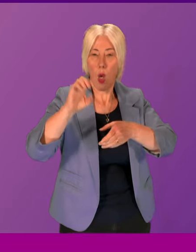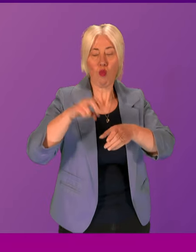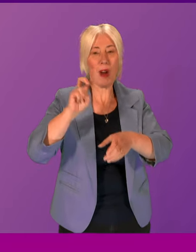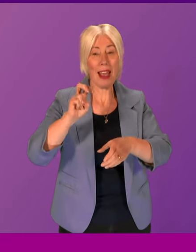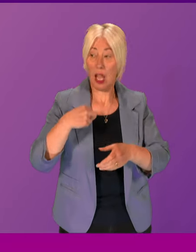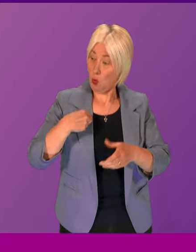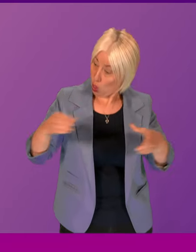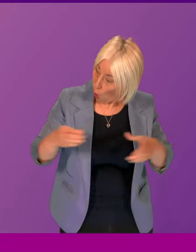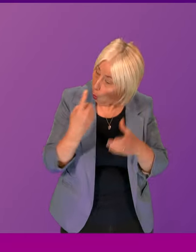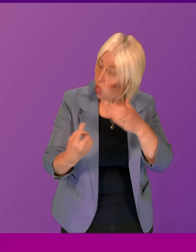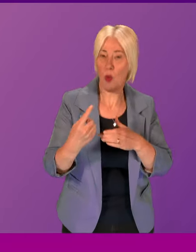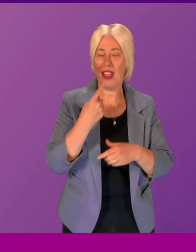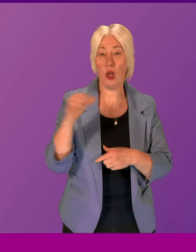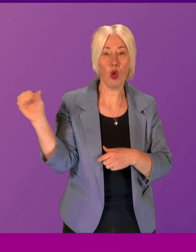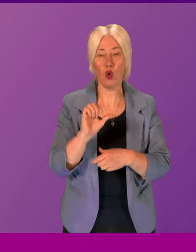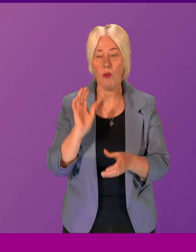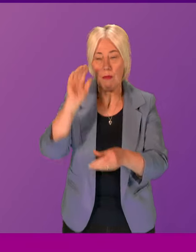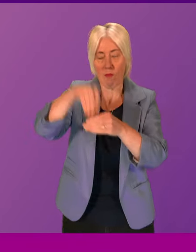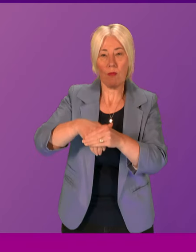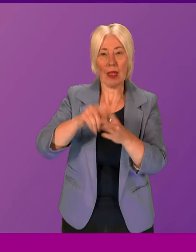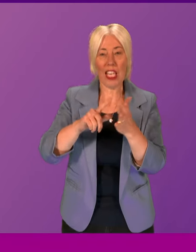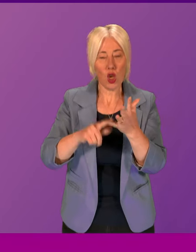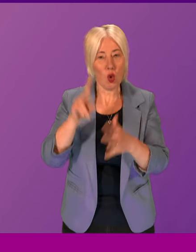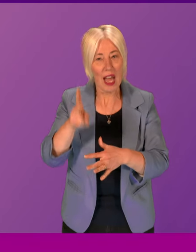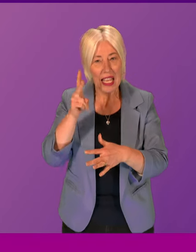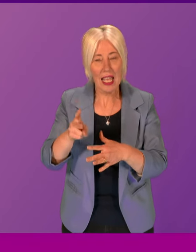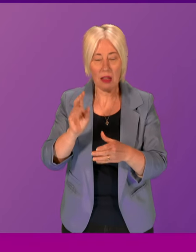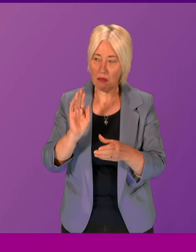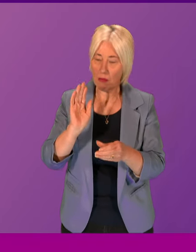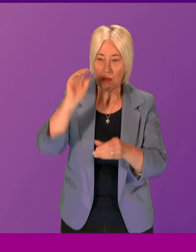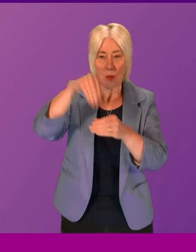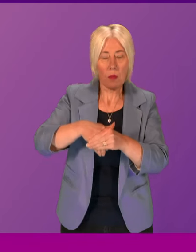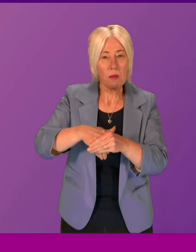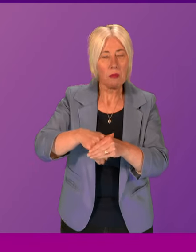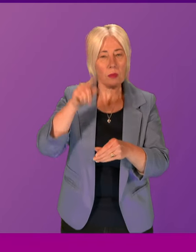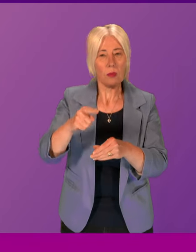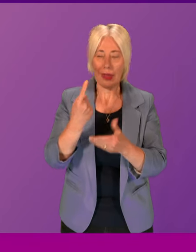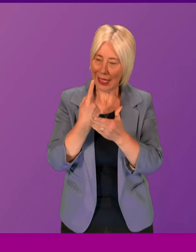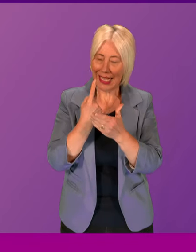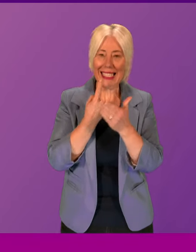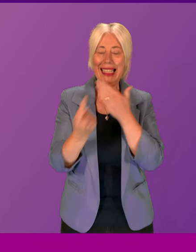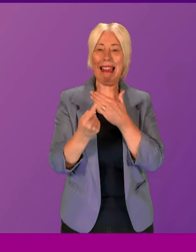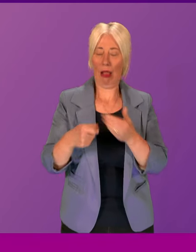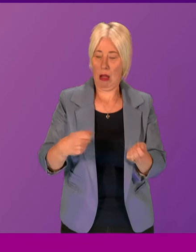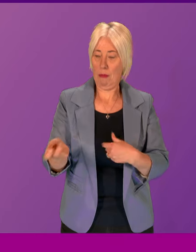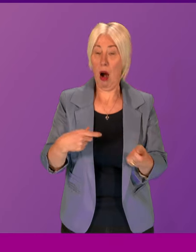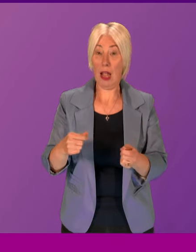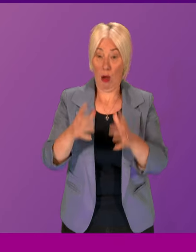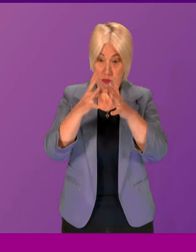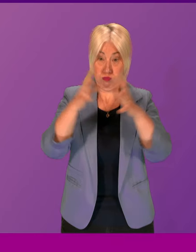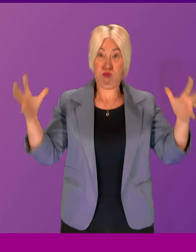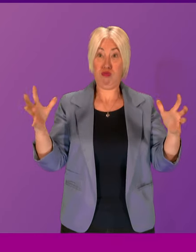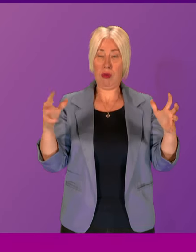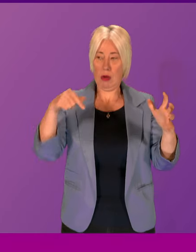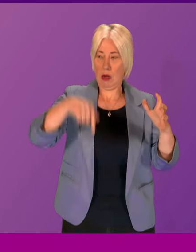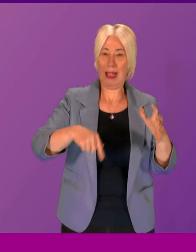that says we should be rejoining the European Union, rejoining, of course, that single market that is seven times the size of